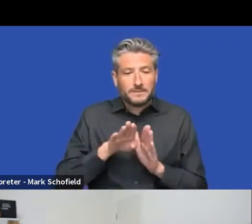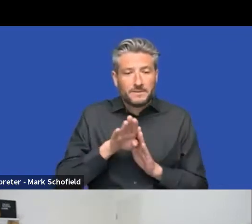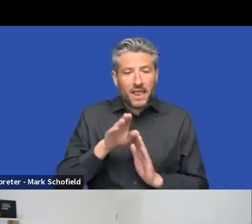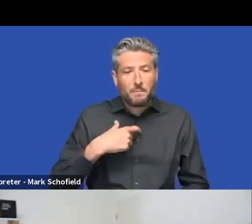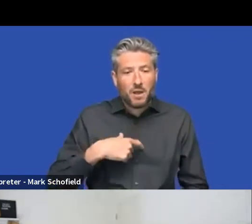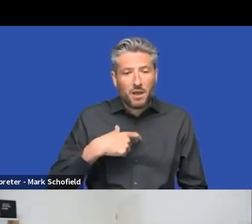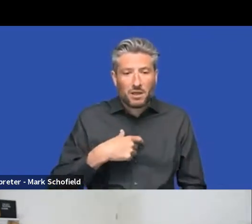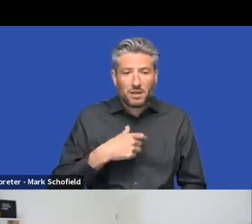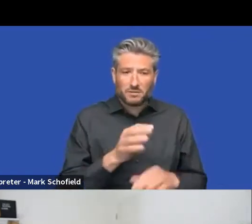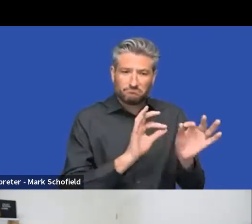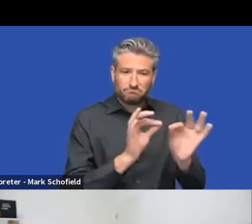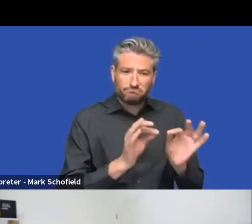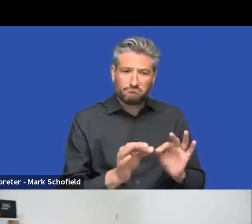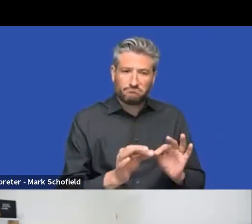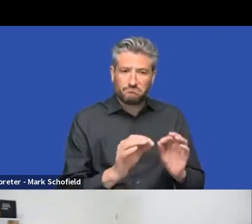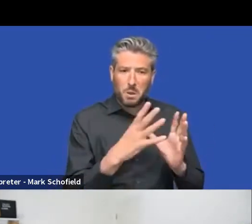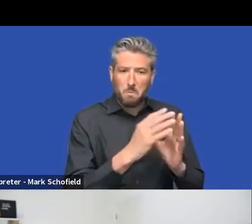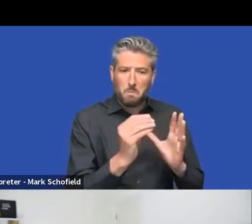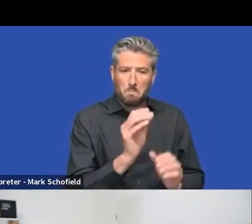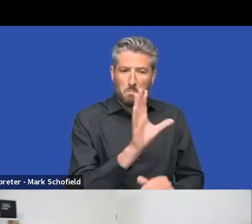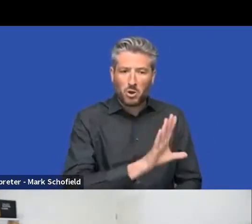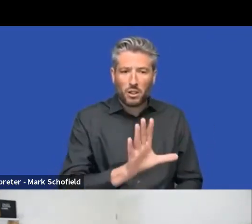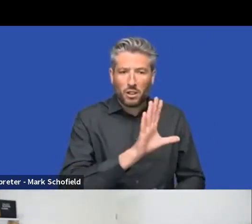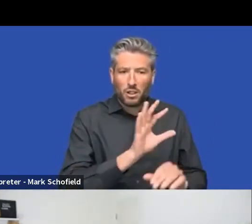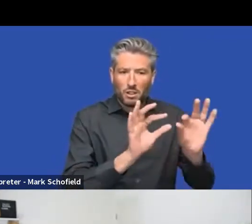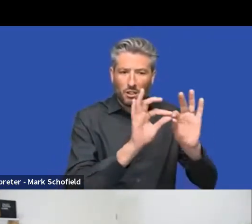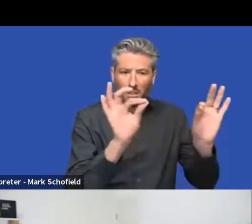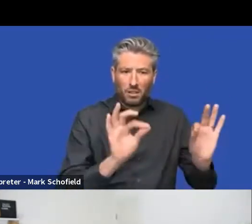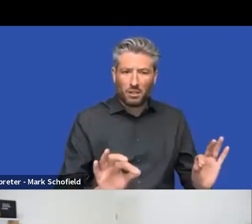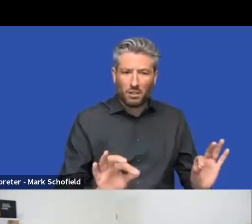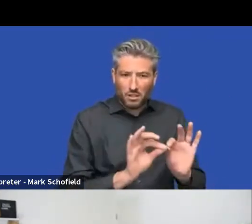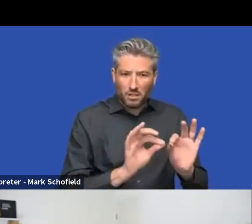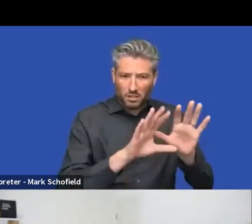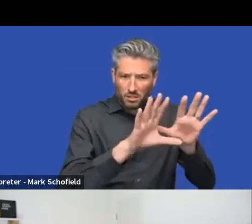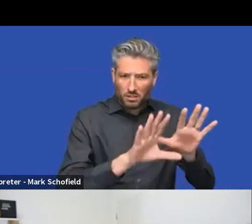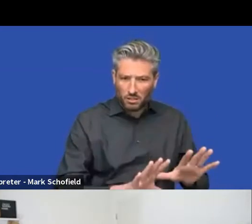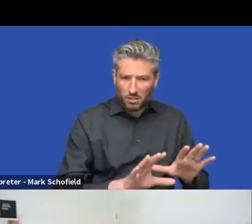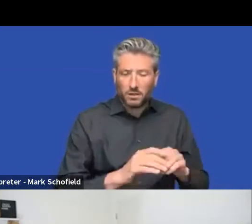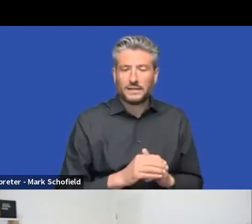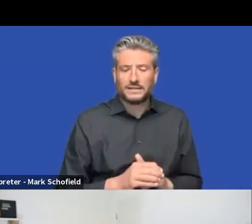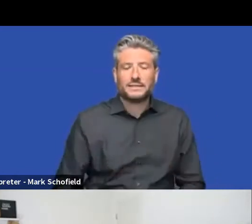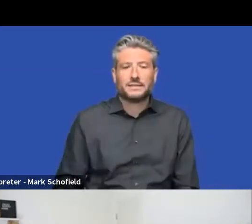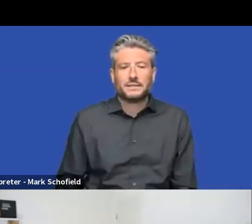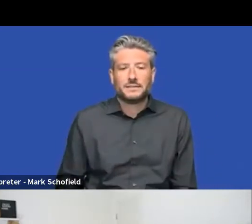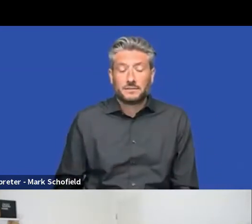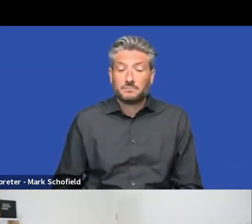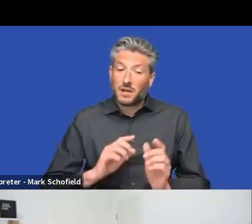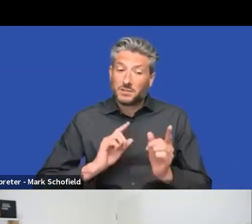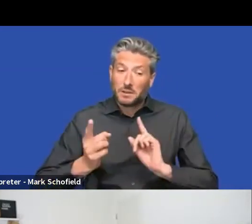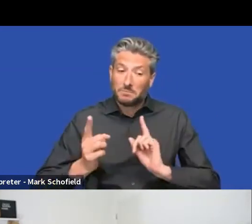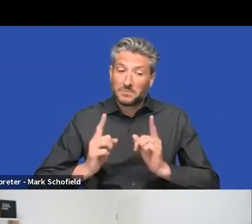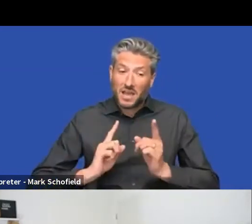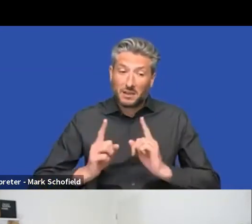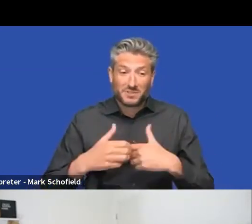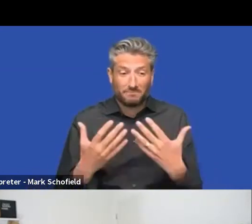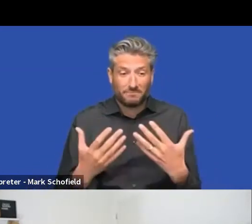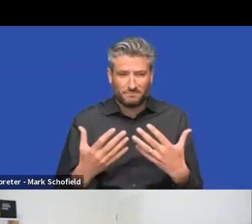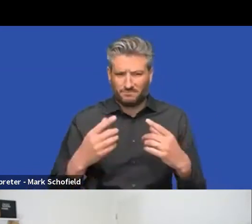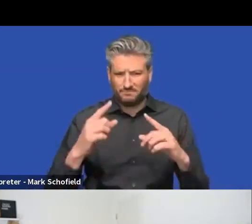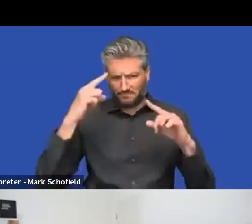Uh, so, uh, so it's, it is a little bit, uh, confusing sometimes because a lot of the time when we talk about front end of a website, we, we